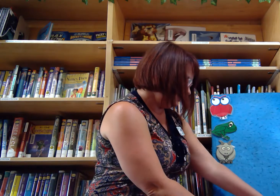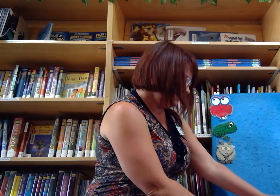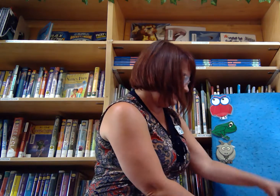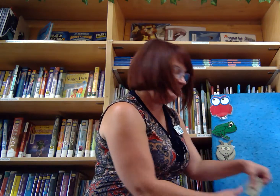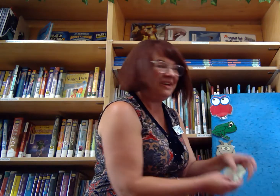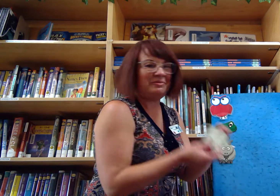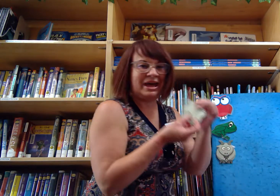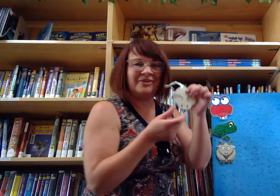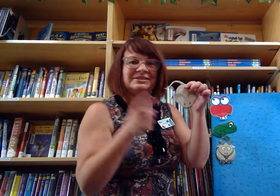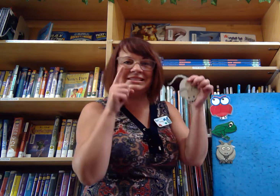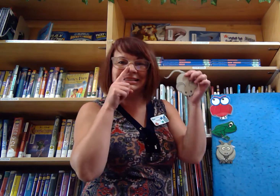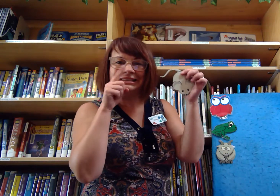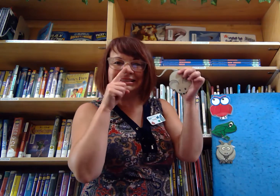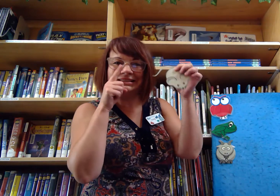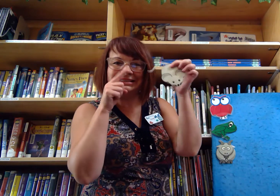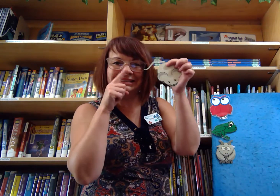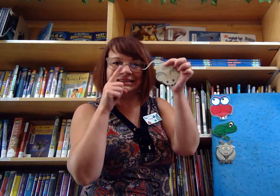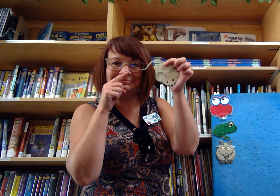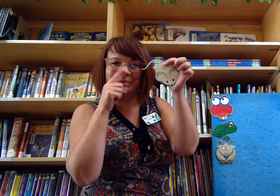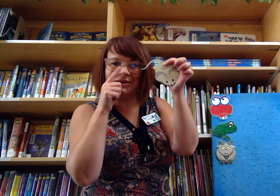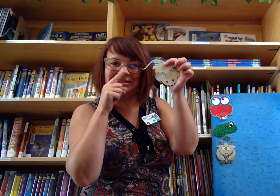Then we have a mouse. Mouse.